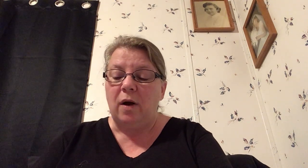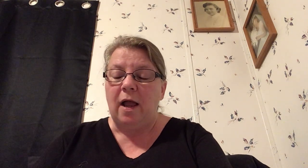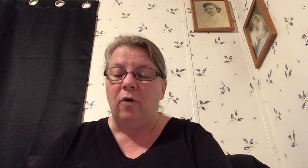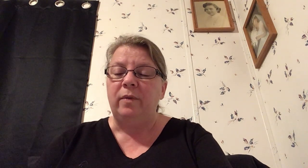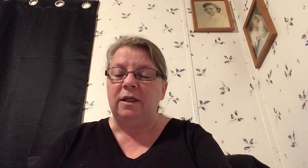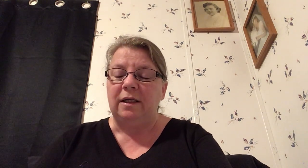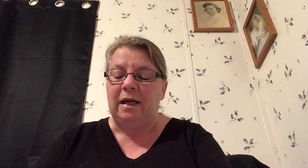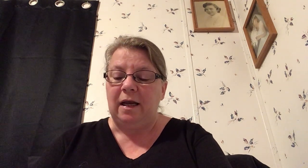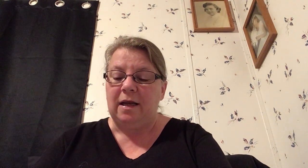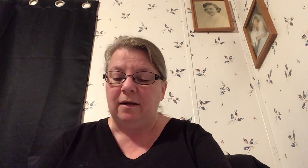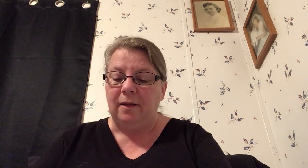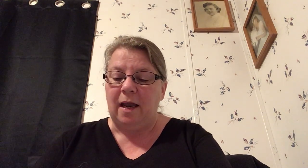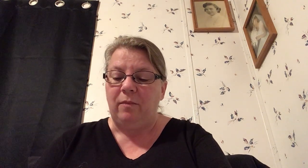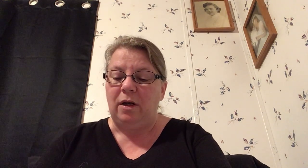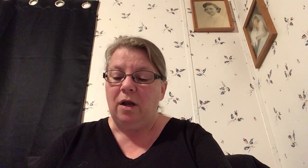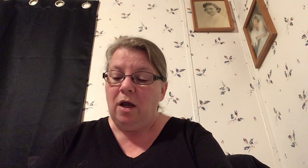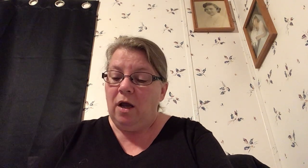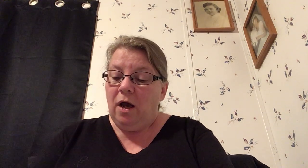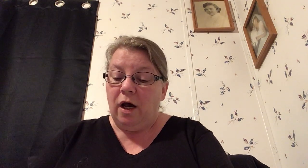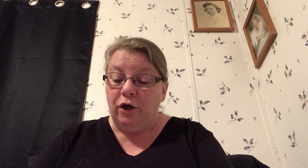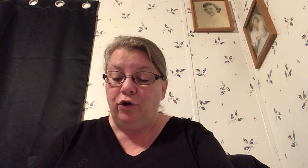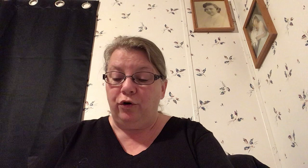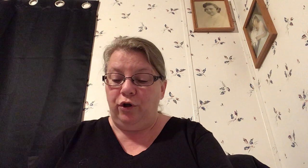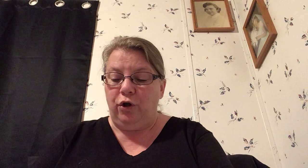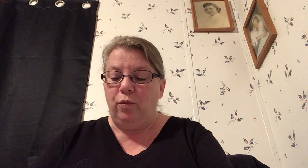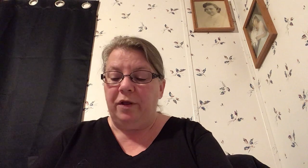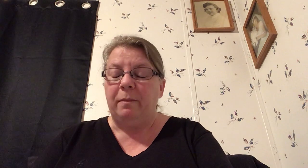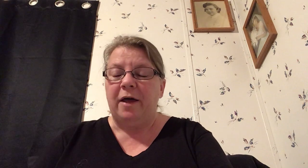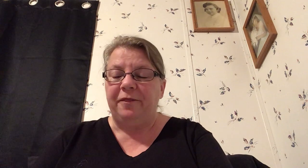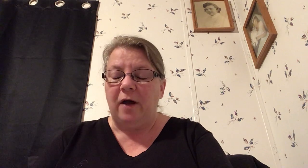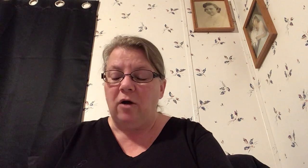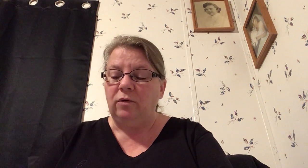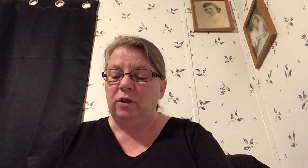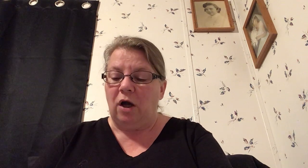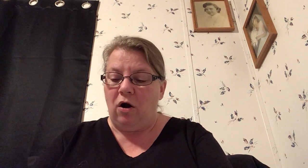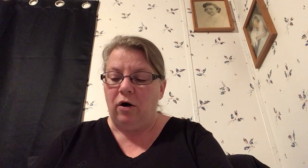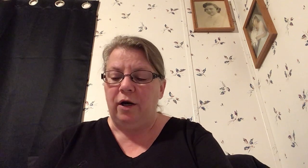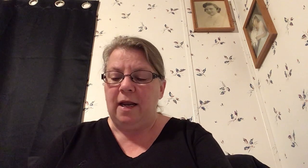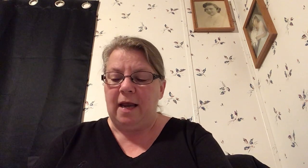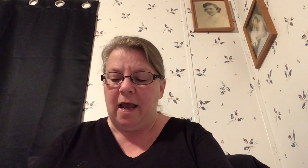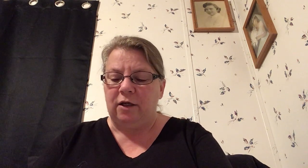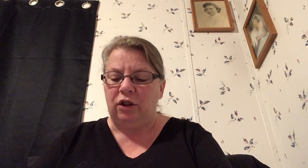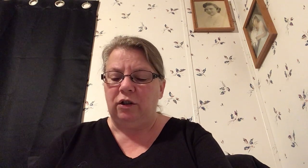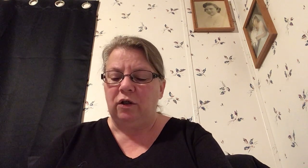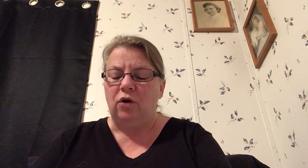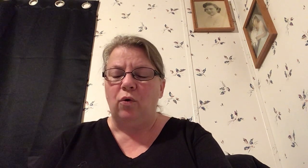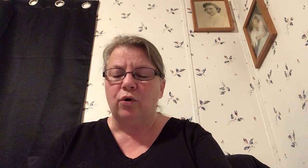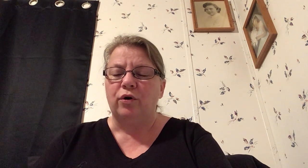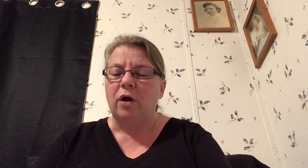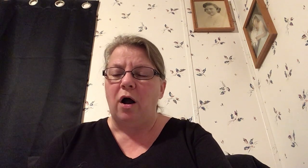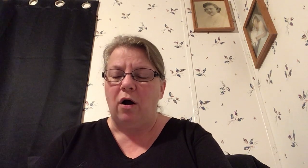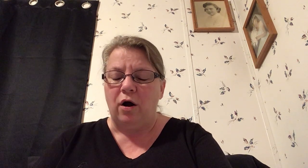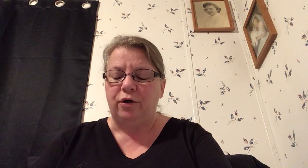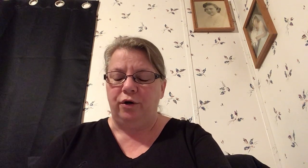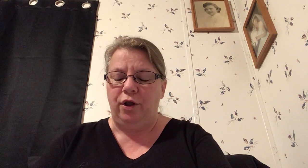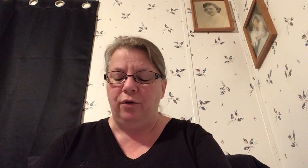help me to get in alignment under you with my thoughts heart and actions in order to honor you